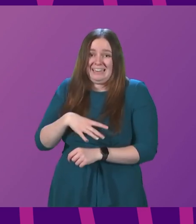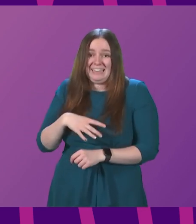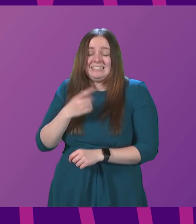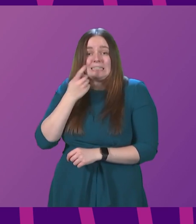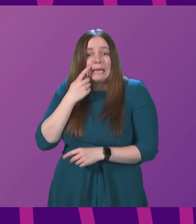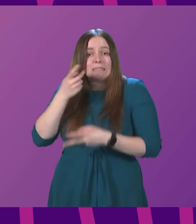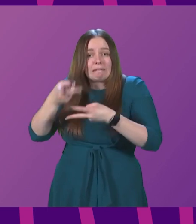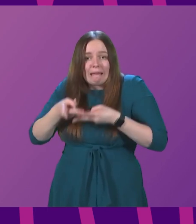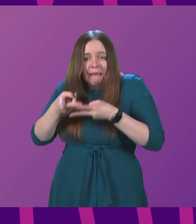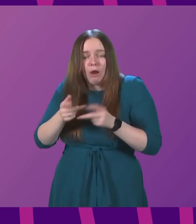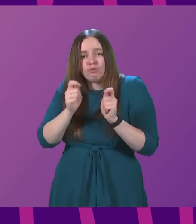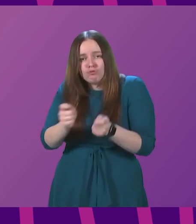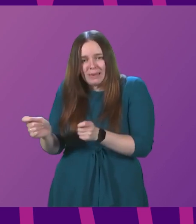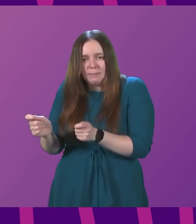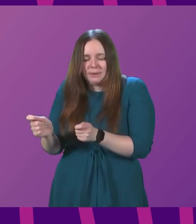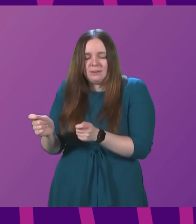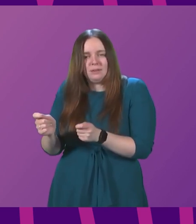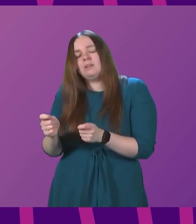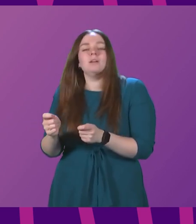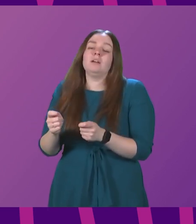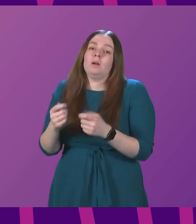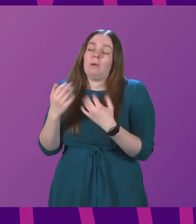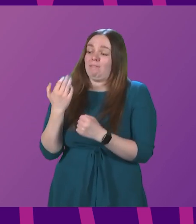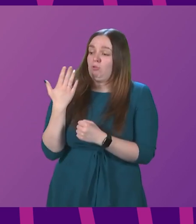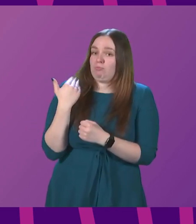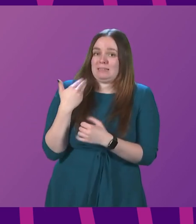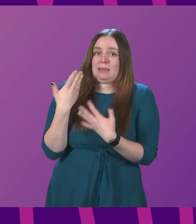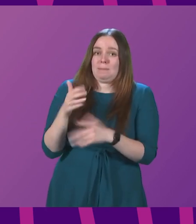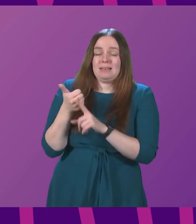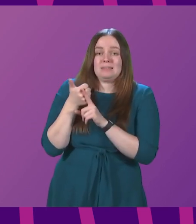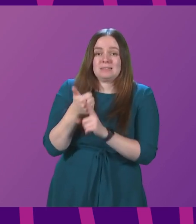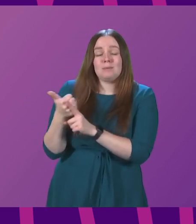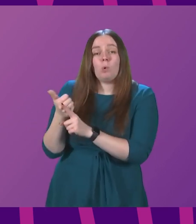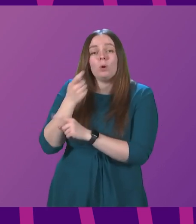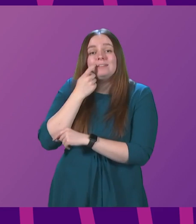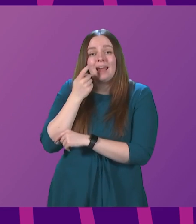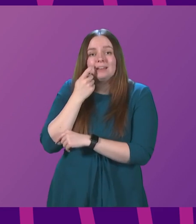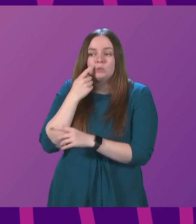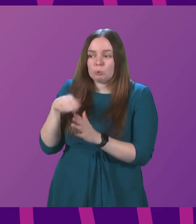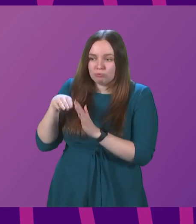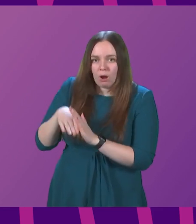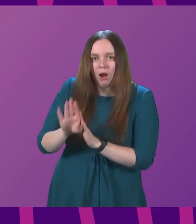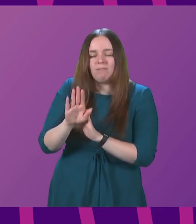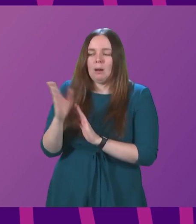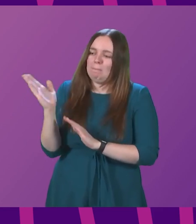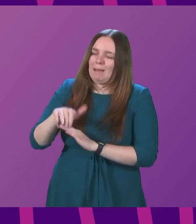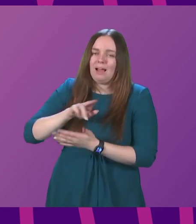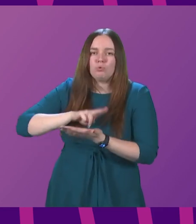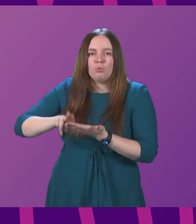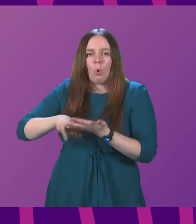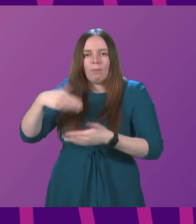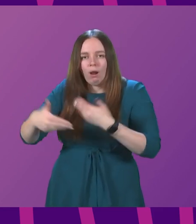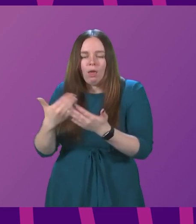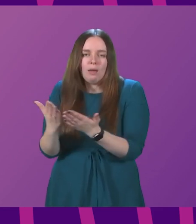care and treatment. We have more recently been supporting dentists to recover to get back to normal to